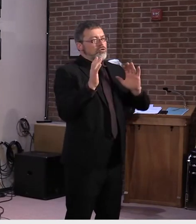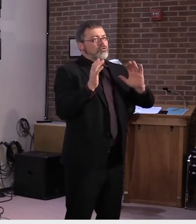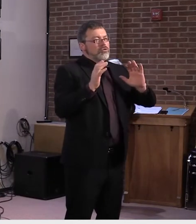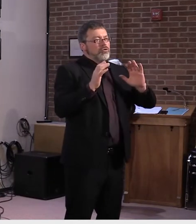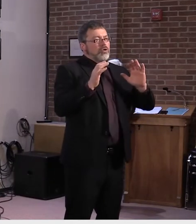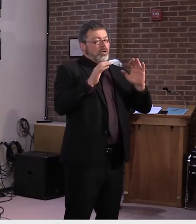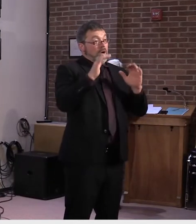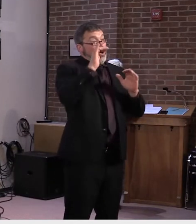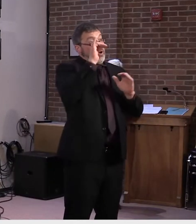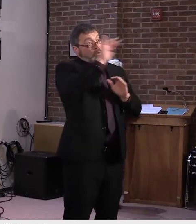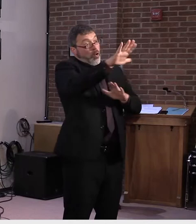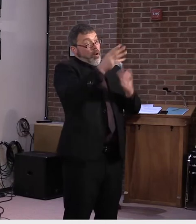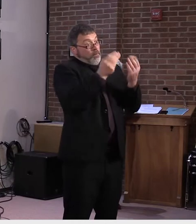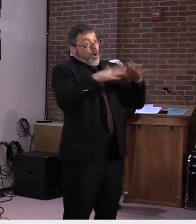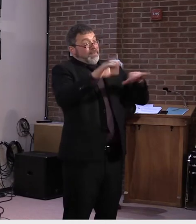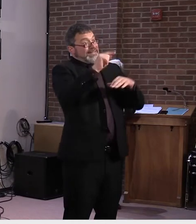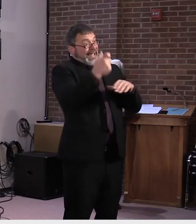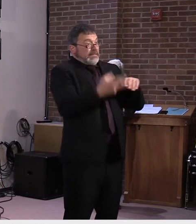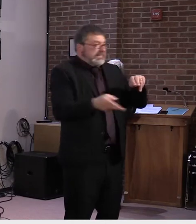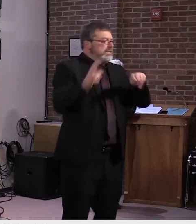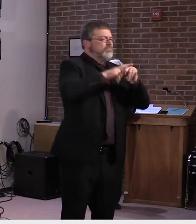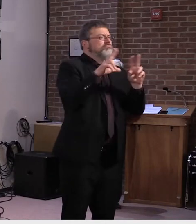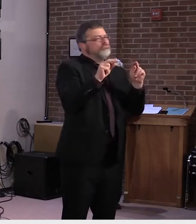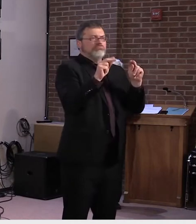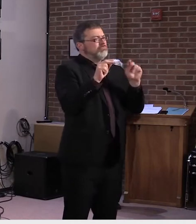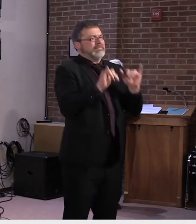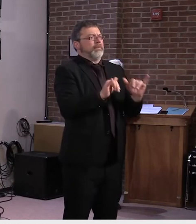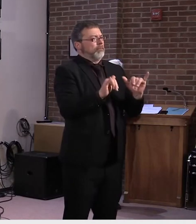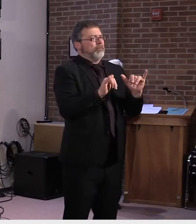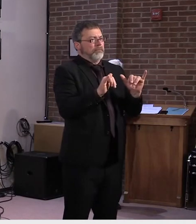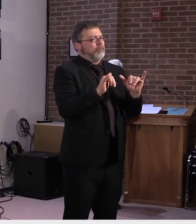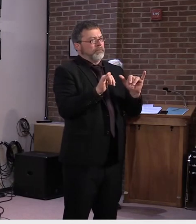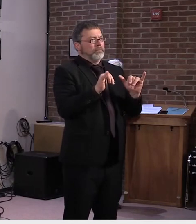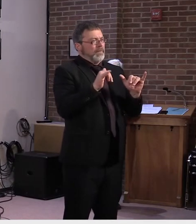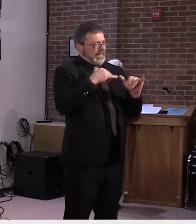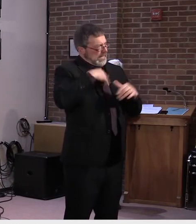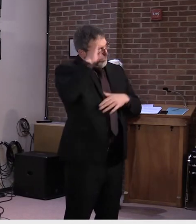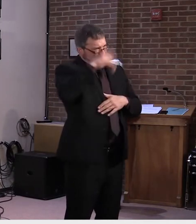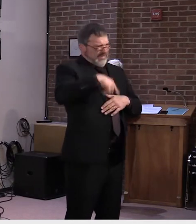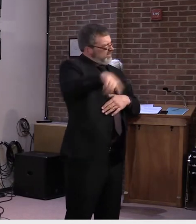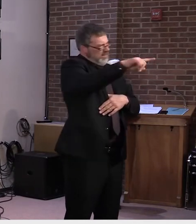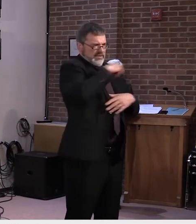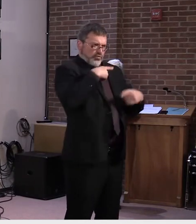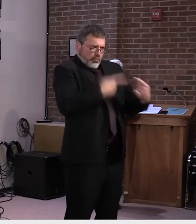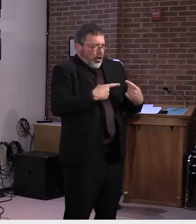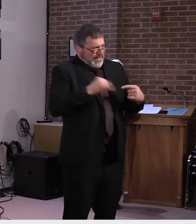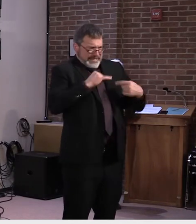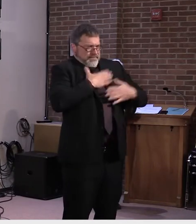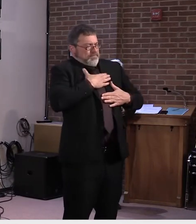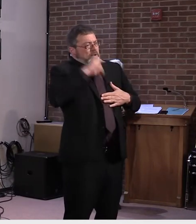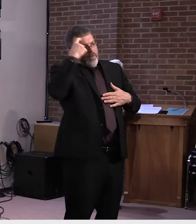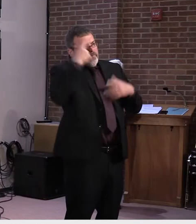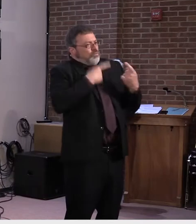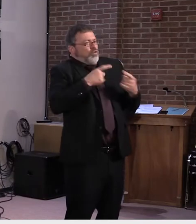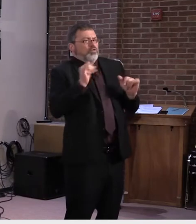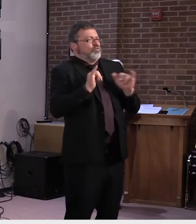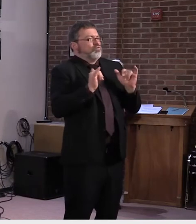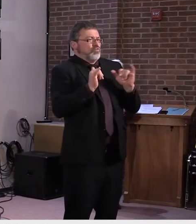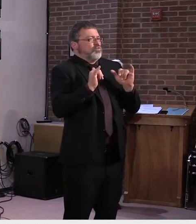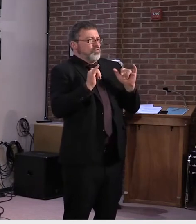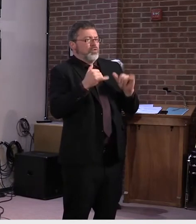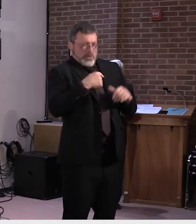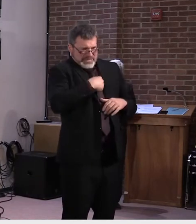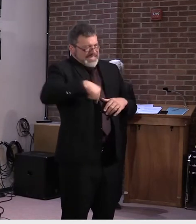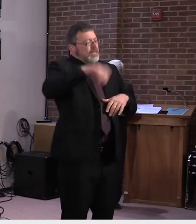We want to, uh, just work our way through this, but, uh, we think we can mitigate this, uh, but it really depends, you know, as I said earlier,